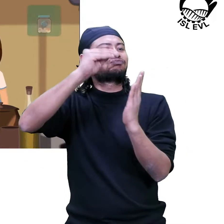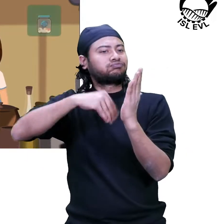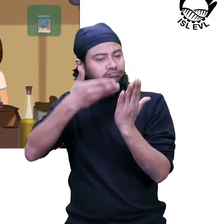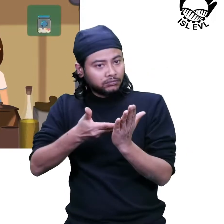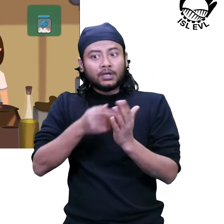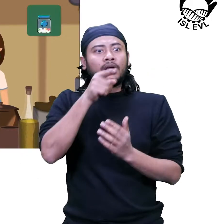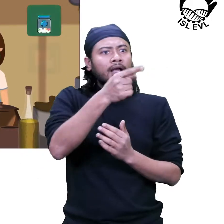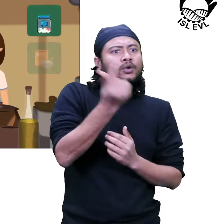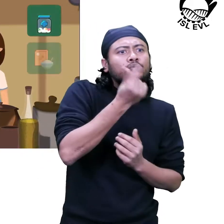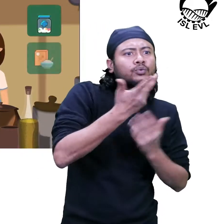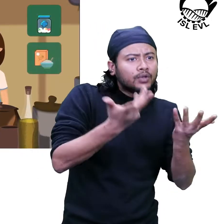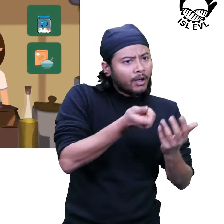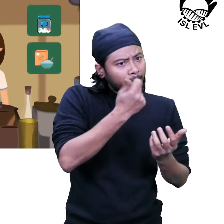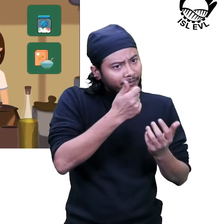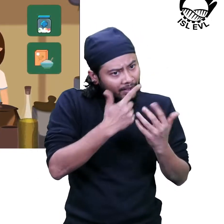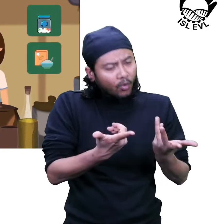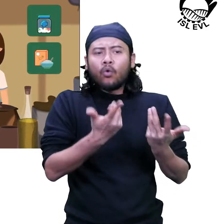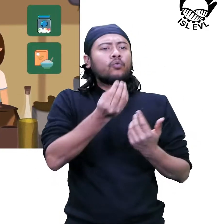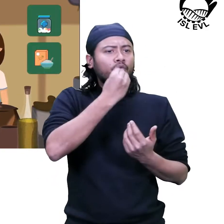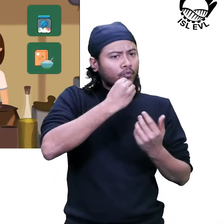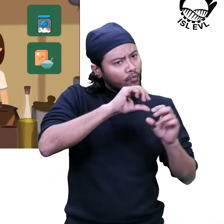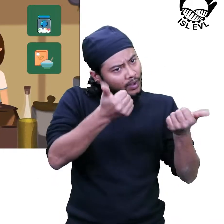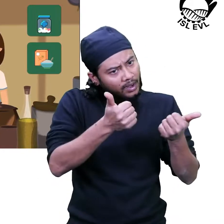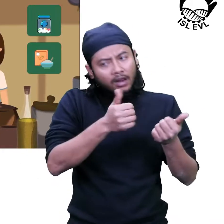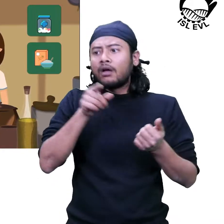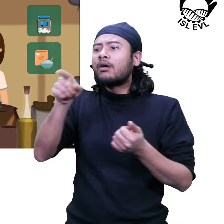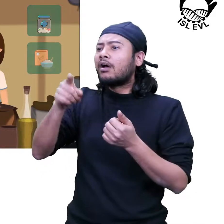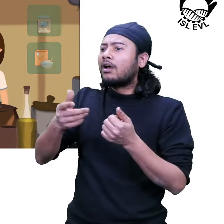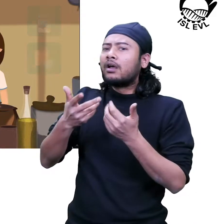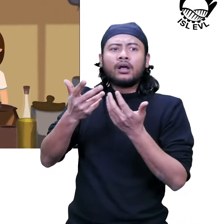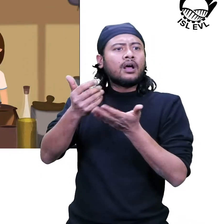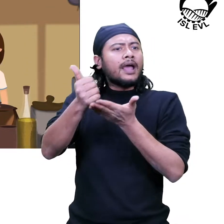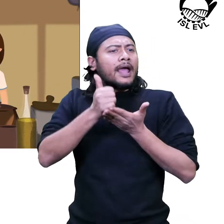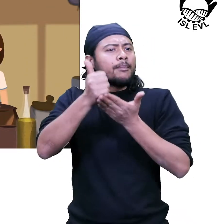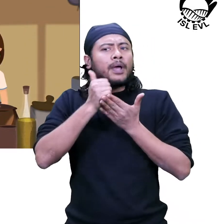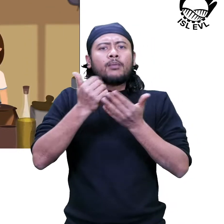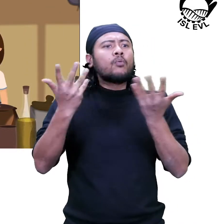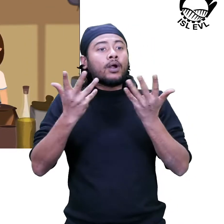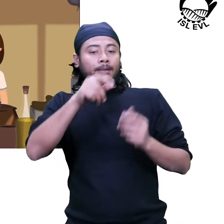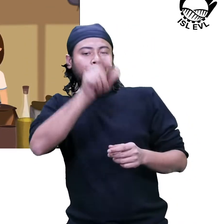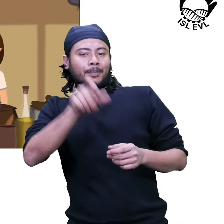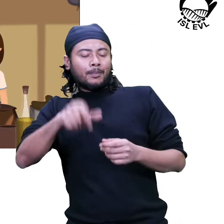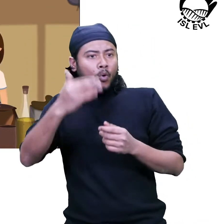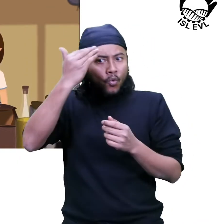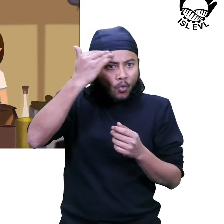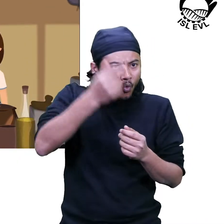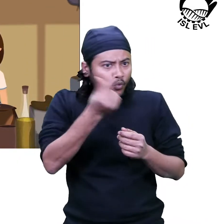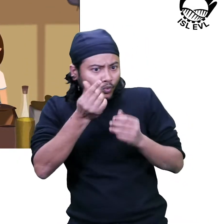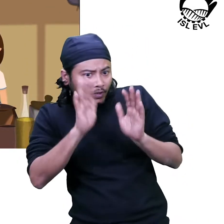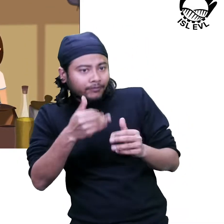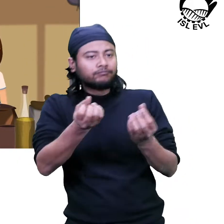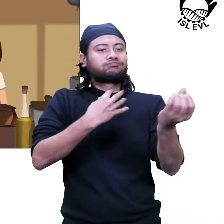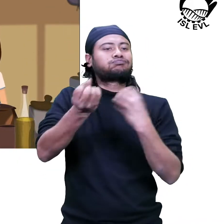used as medicine, food or anything else that the local people know about. You know, plants and animals